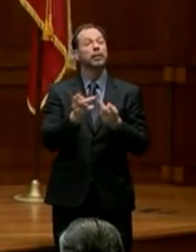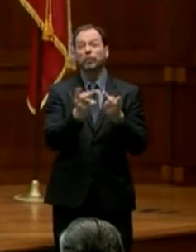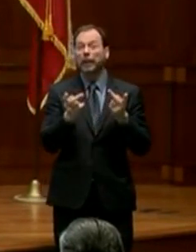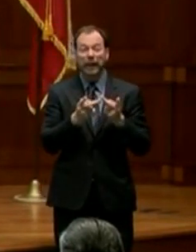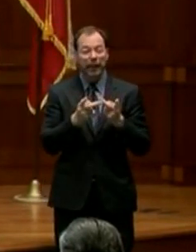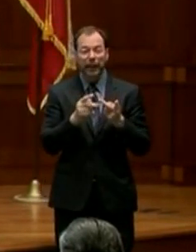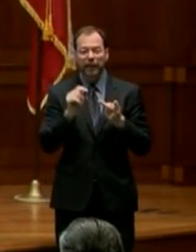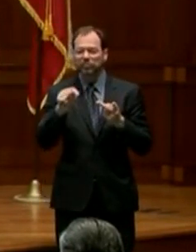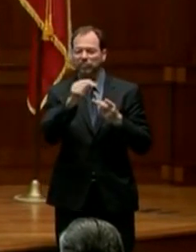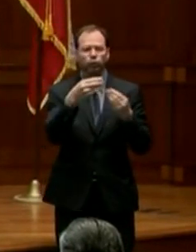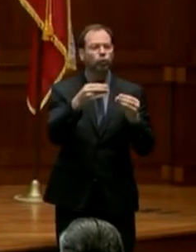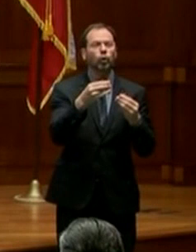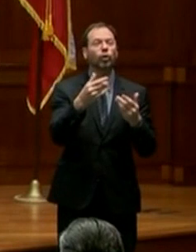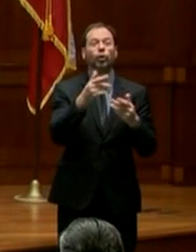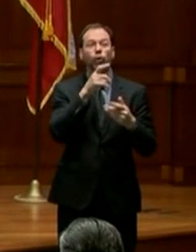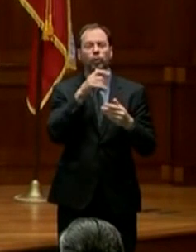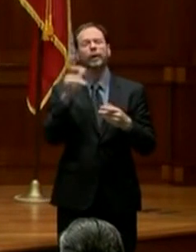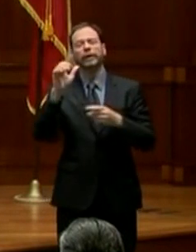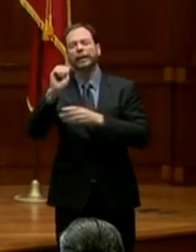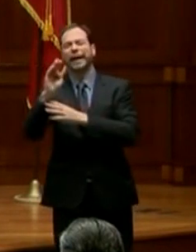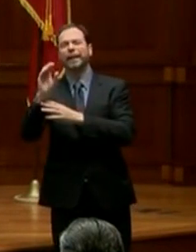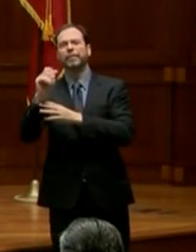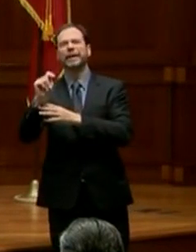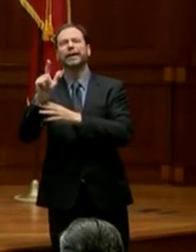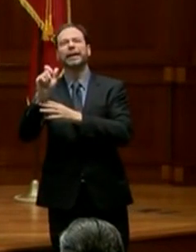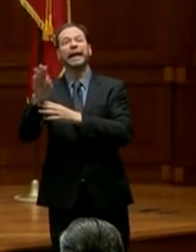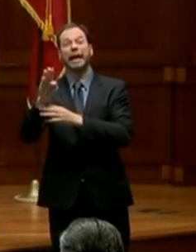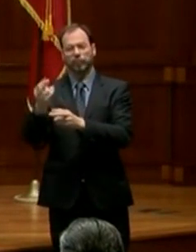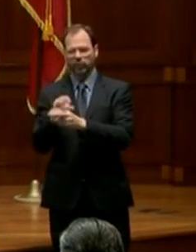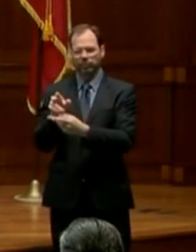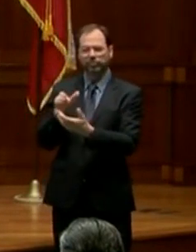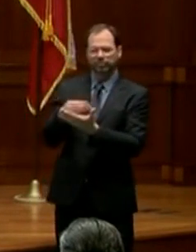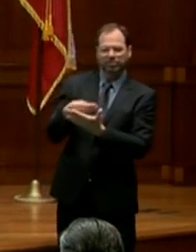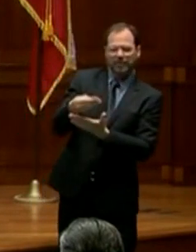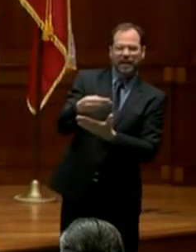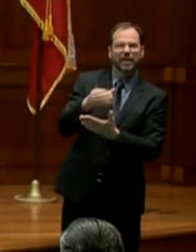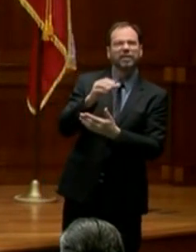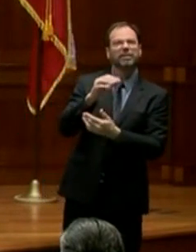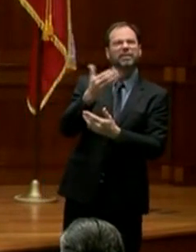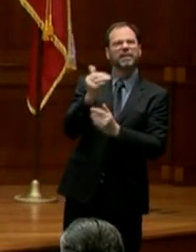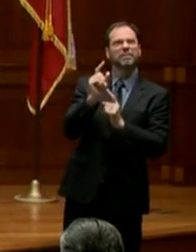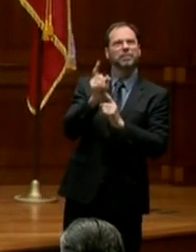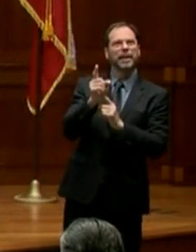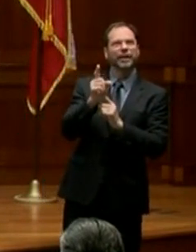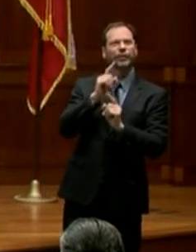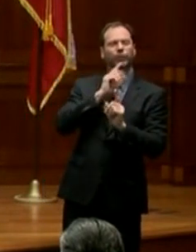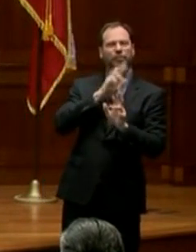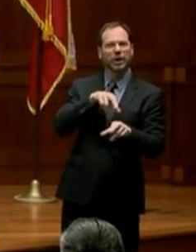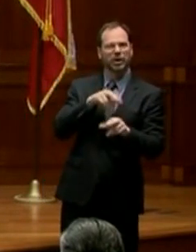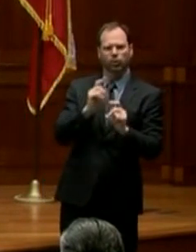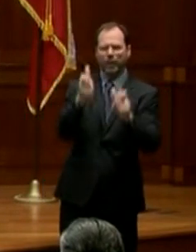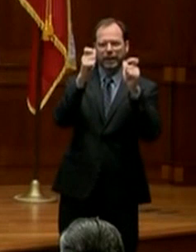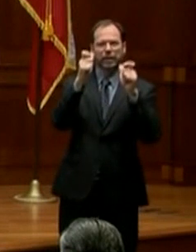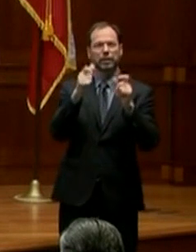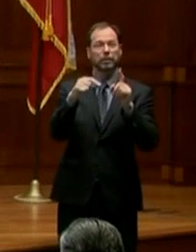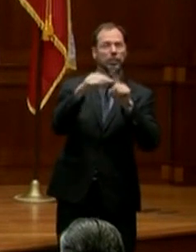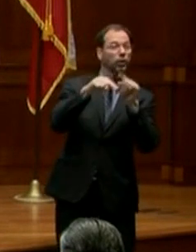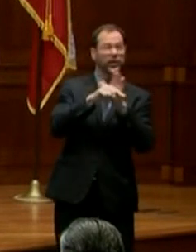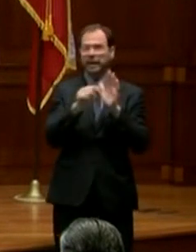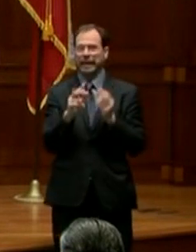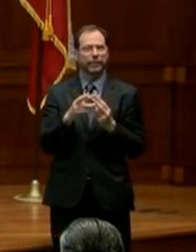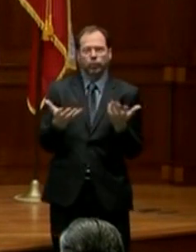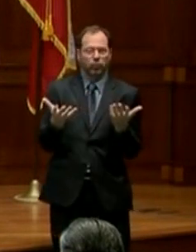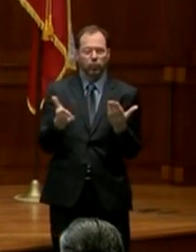the Abbott Labs 15-minute testing equipment so you can get a quick response, positive or negative,